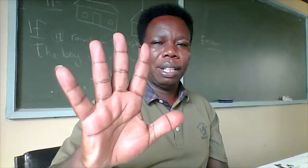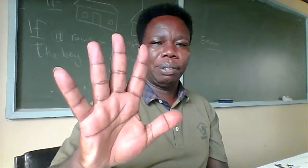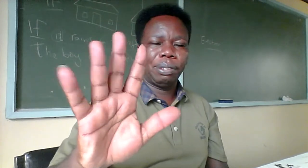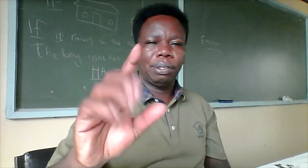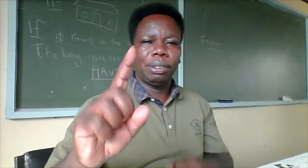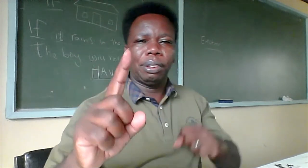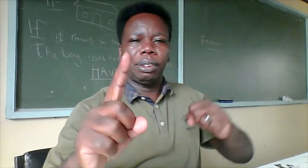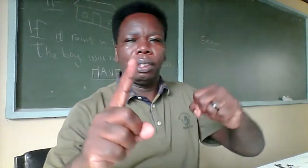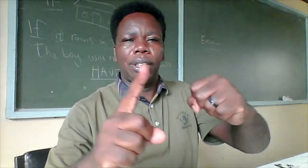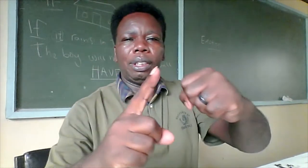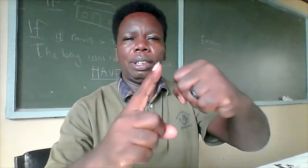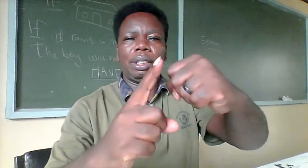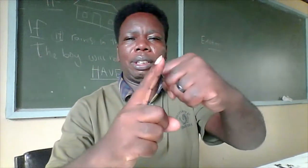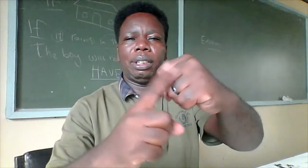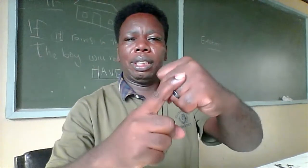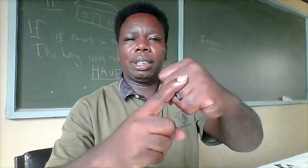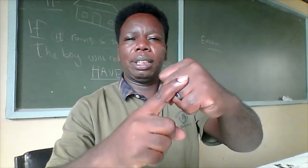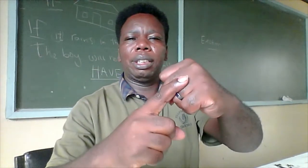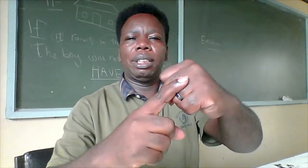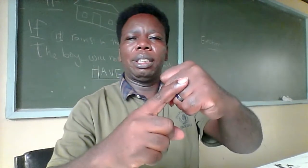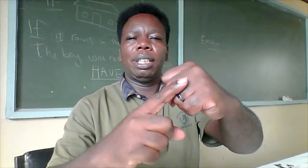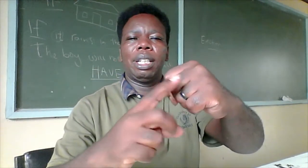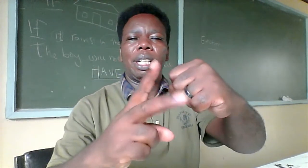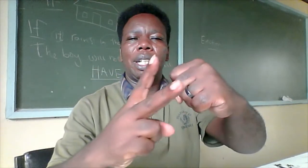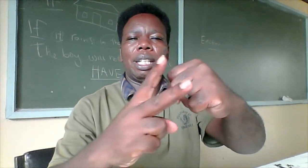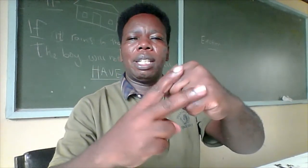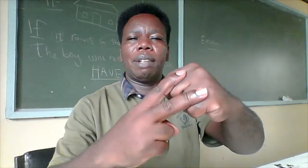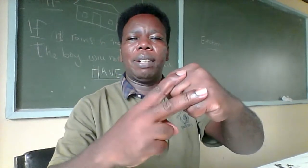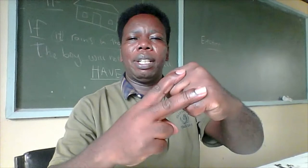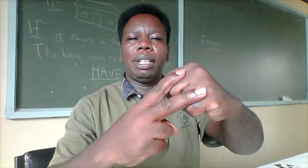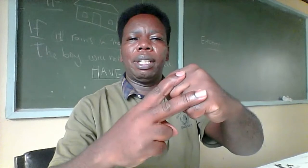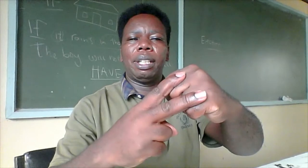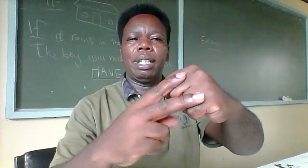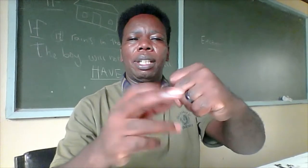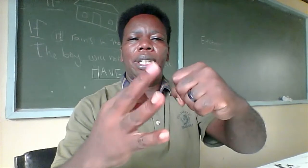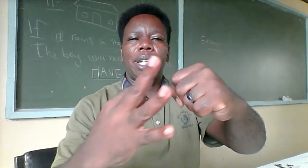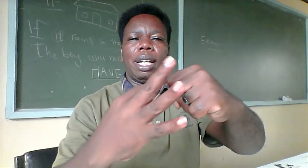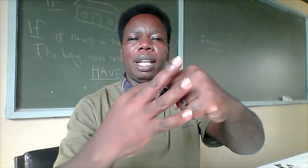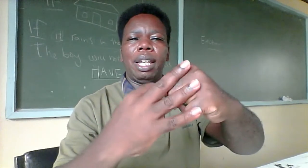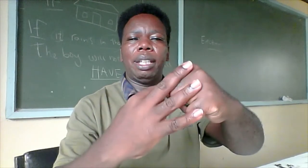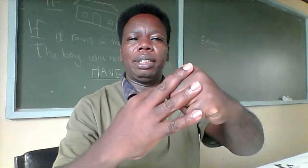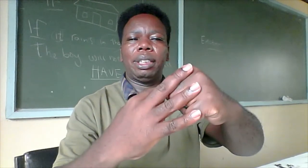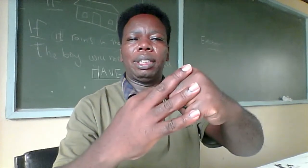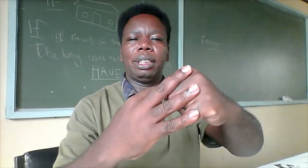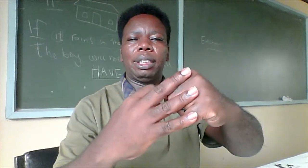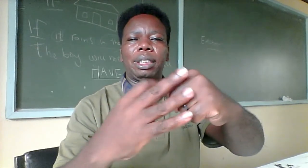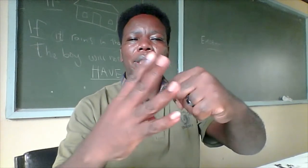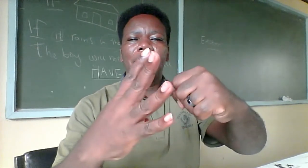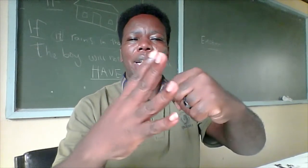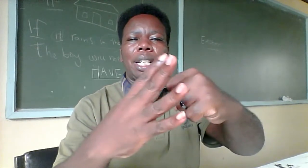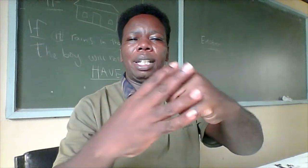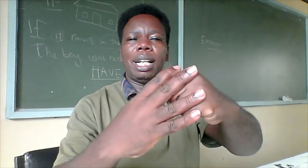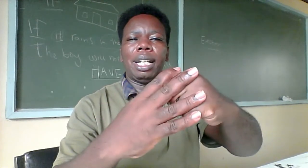six seven eight nine